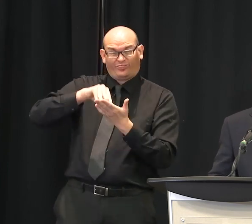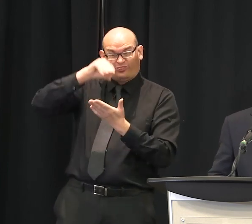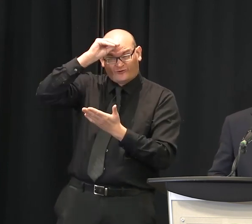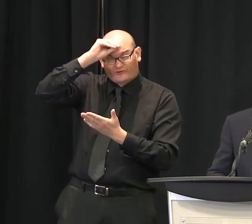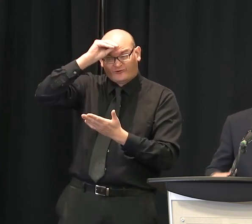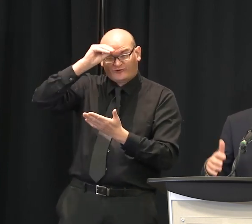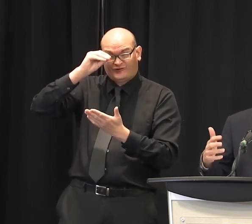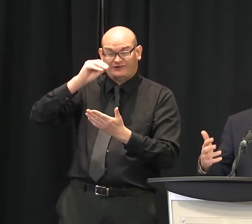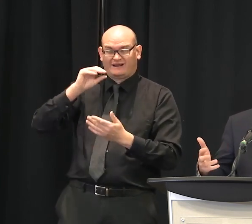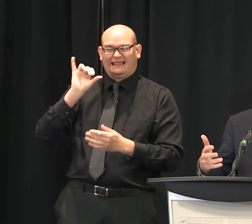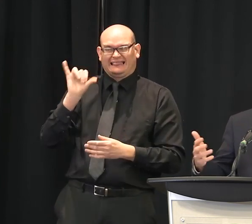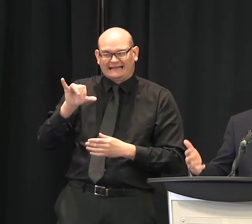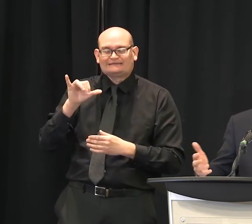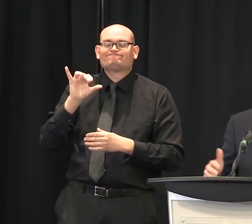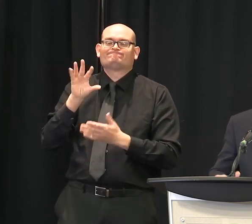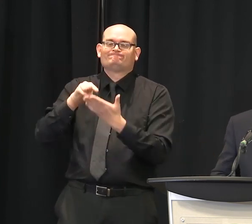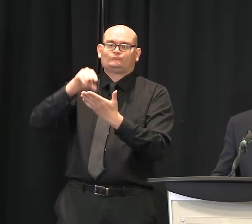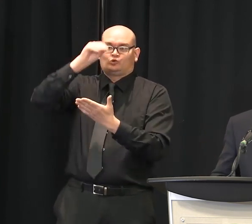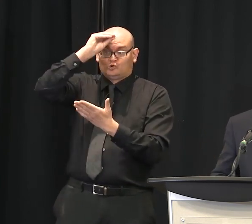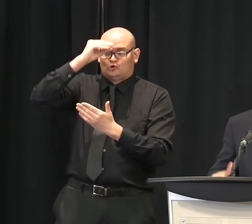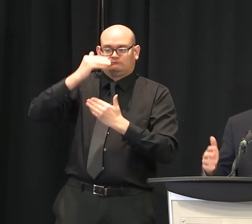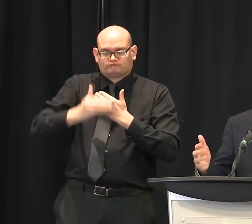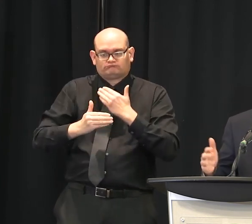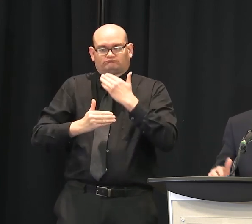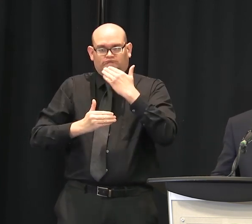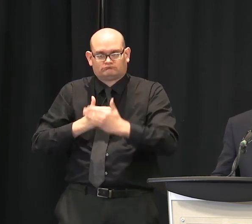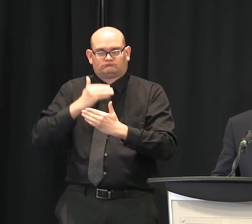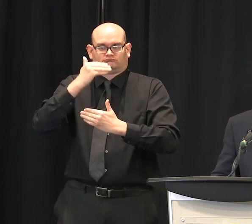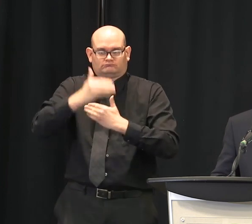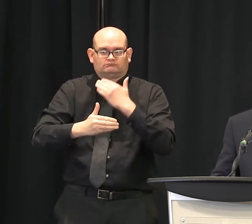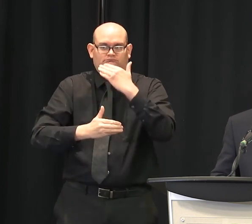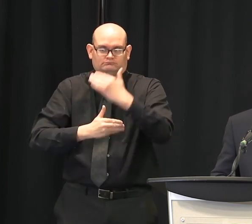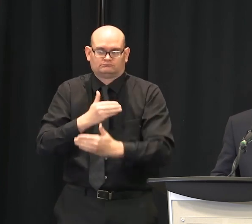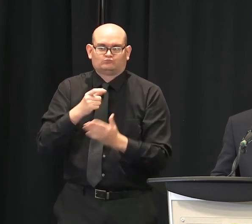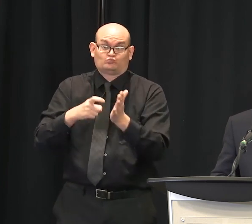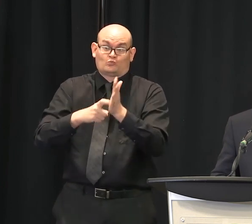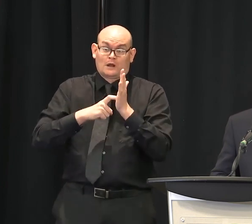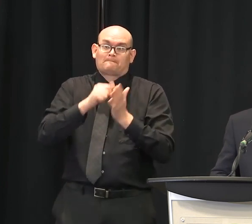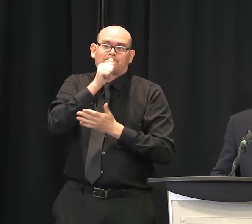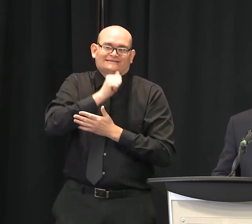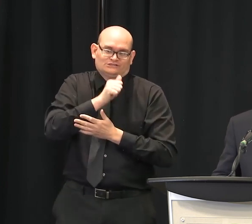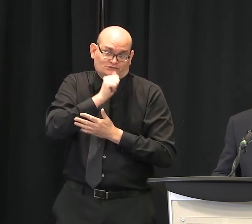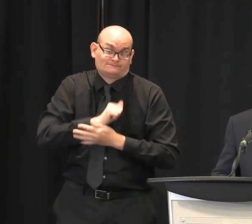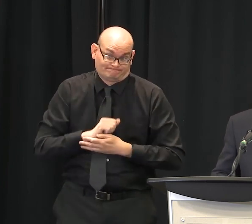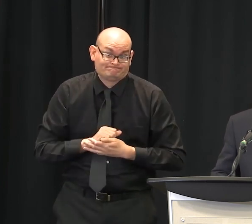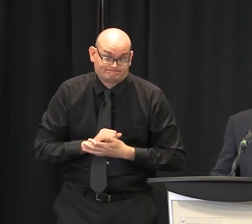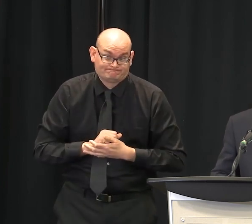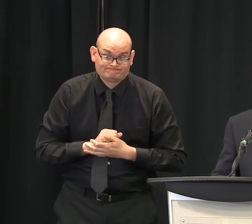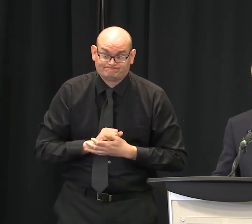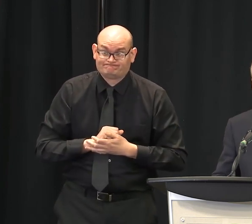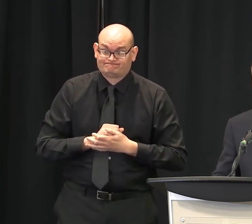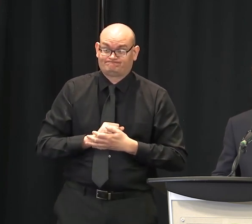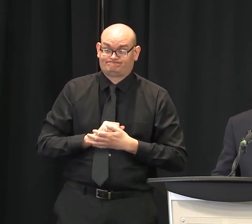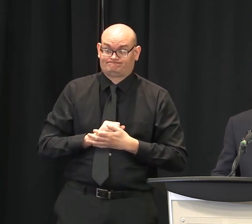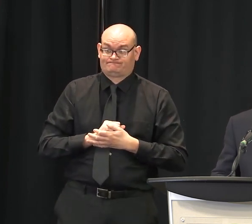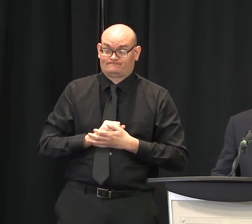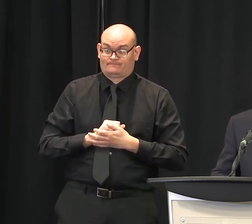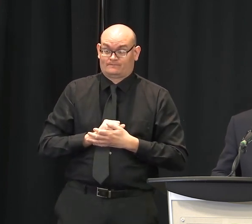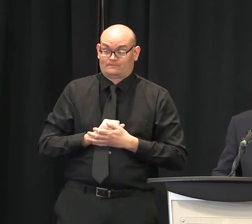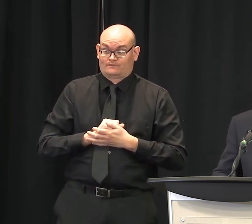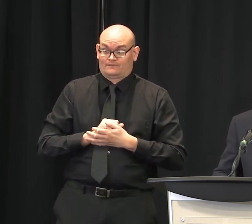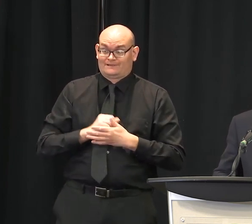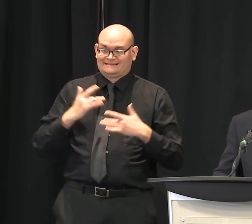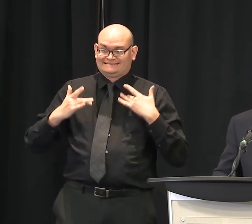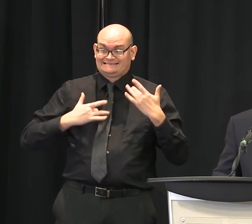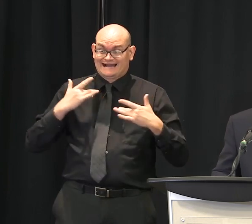distance as things begin to open, the two go together. And a good announcement here, Falls Park will